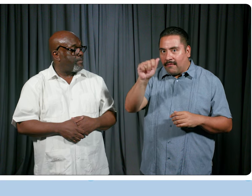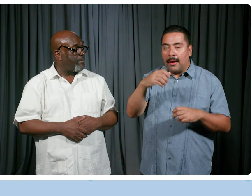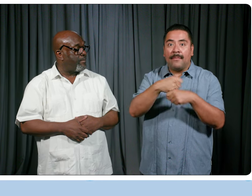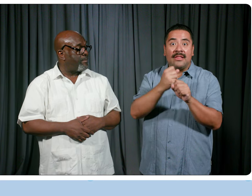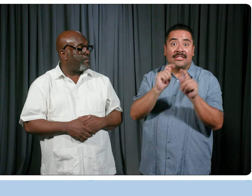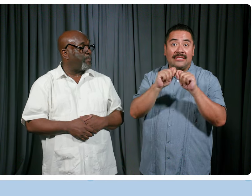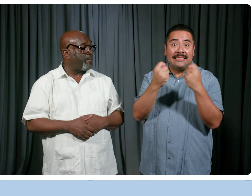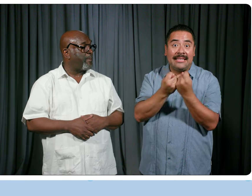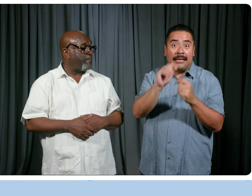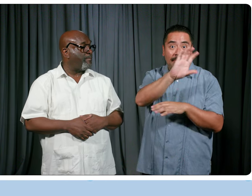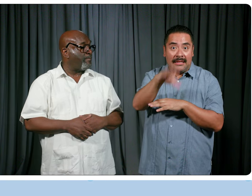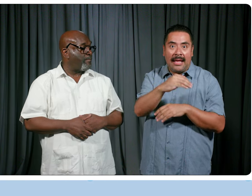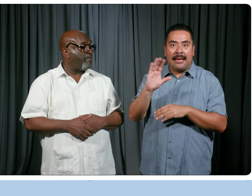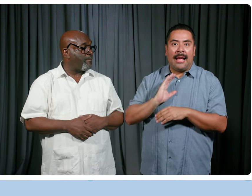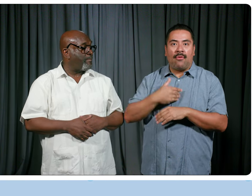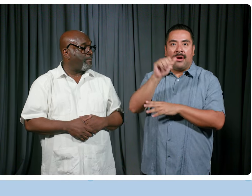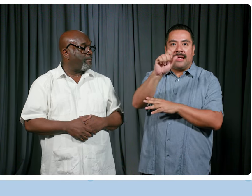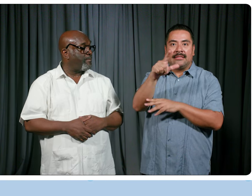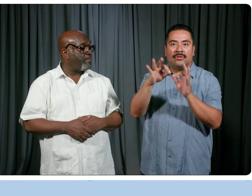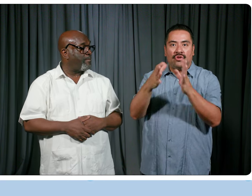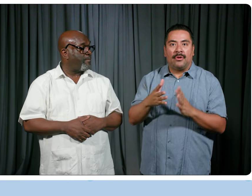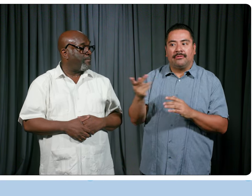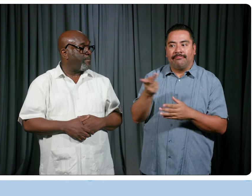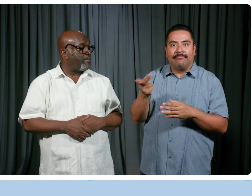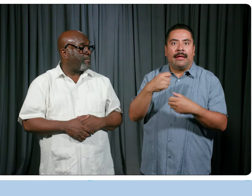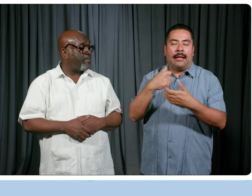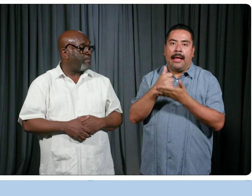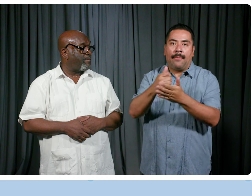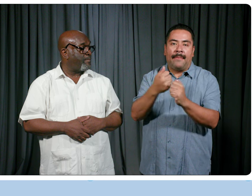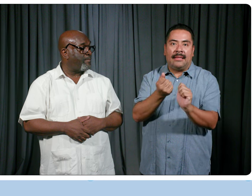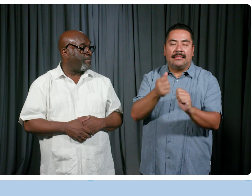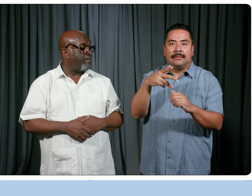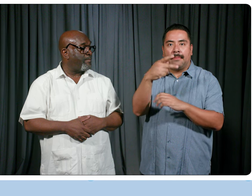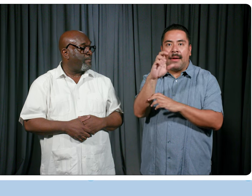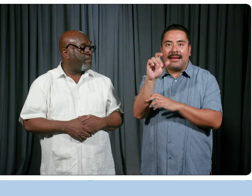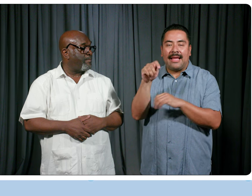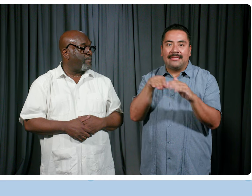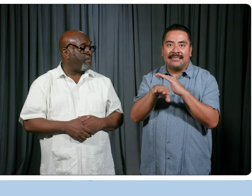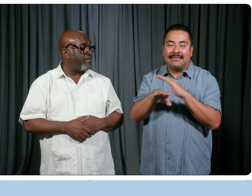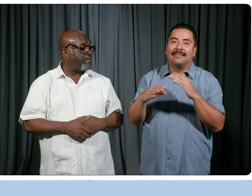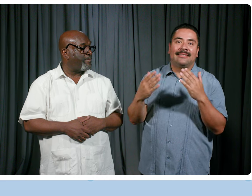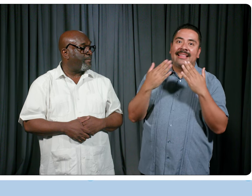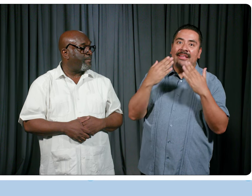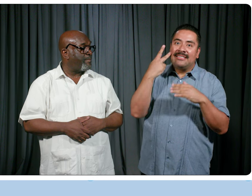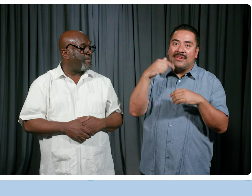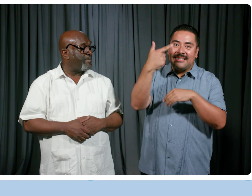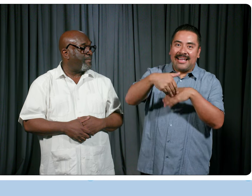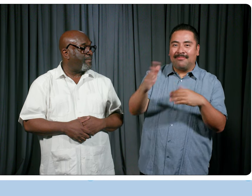special guest, and our American Sign Language interpreters who helped make this podcast accessible. See you next time.